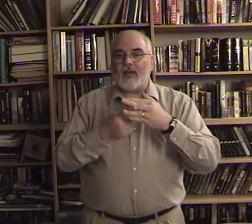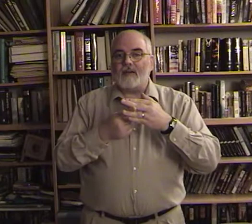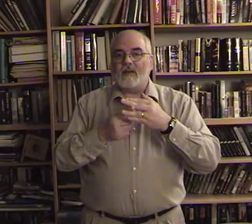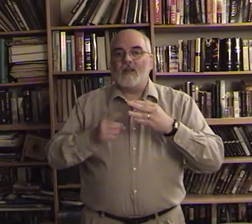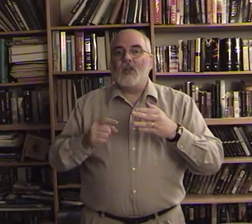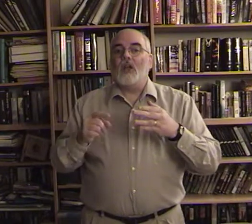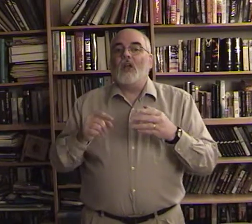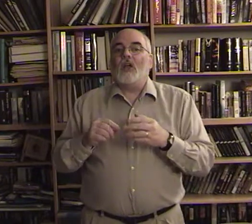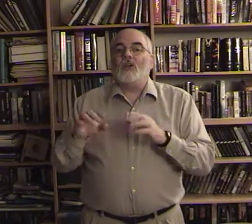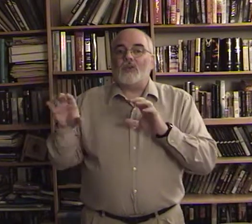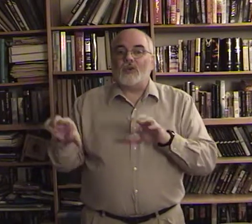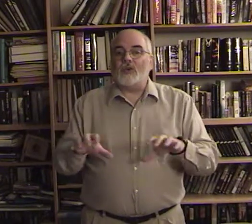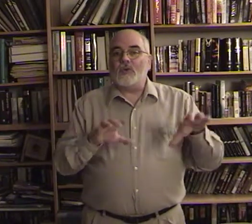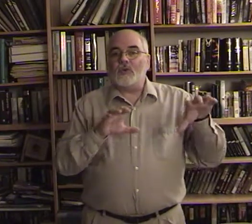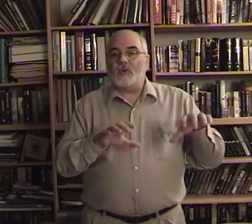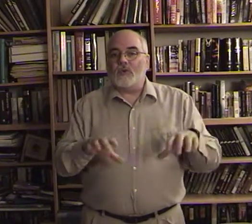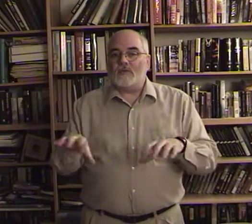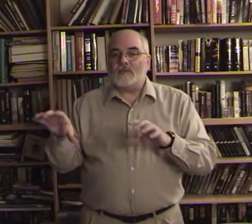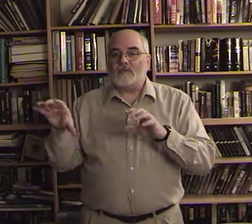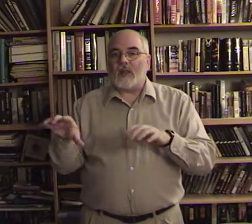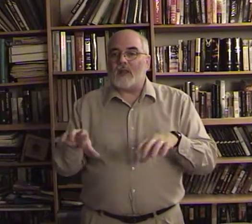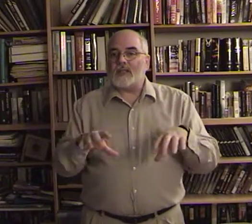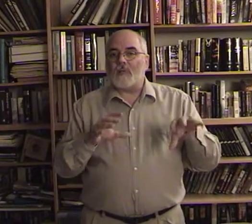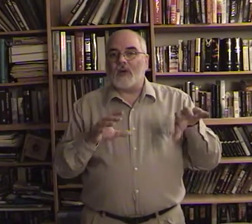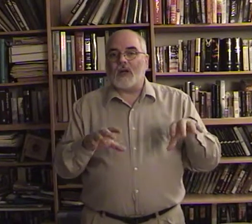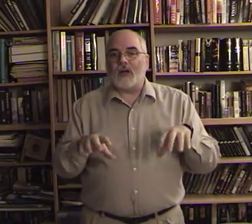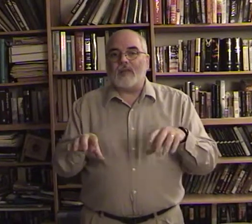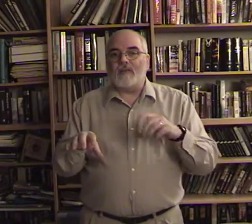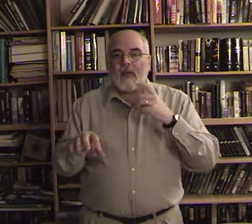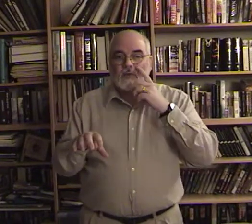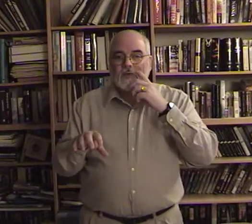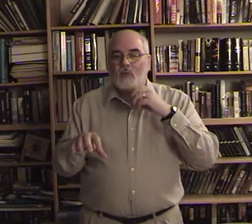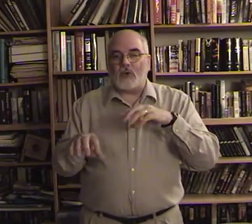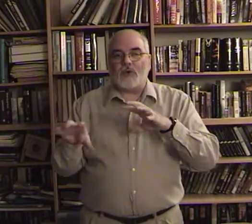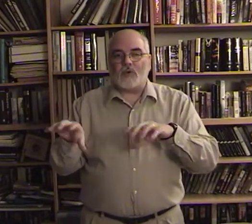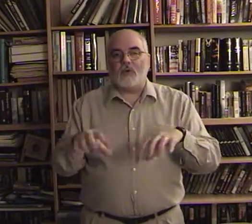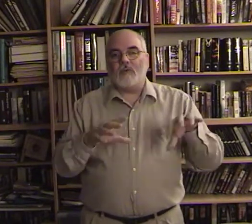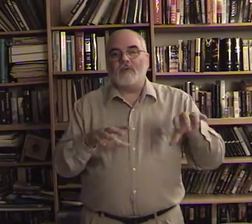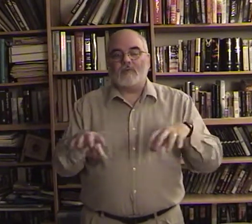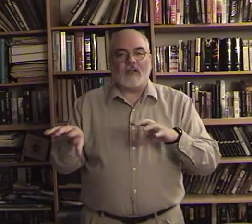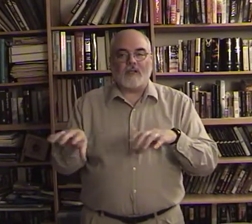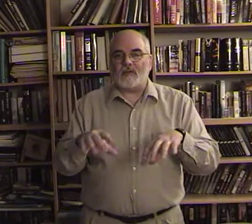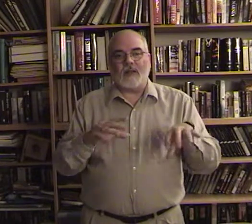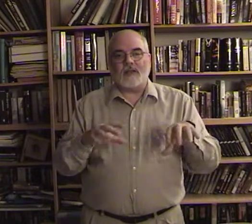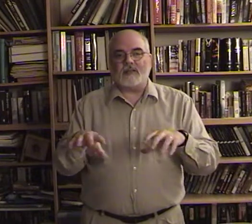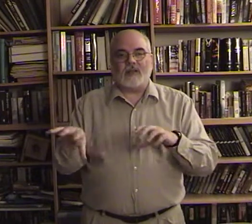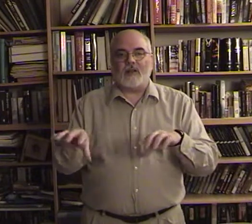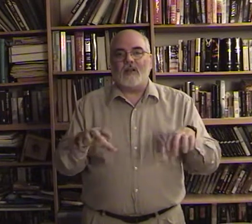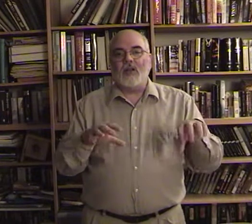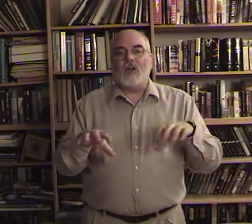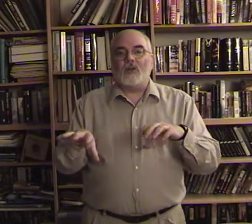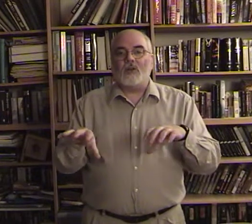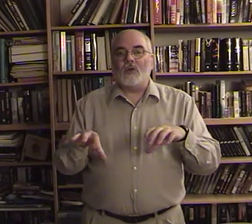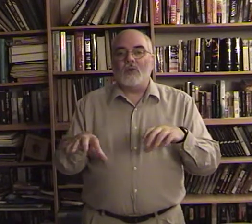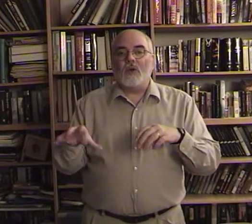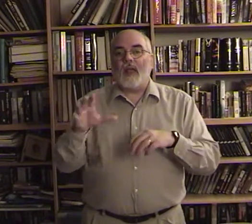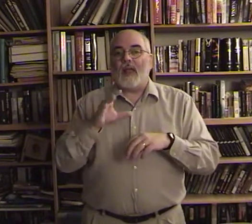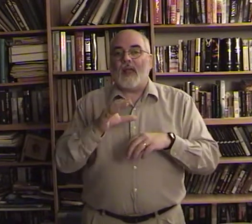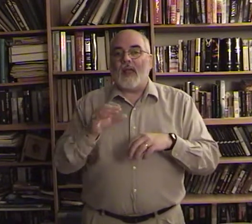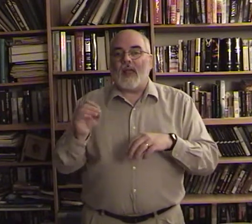to do now this time we're going to leave out the word to because it's not necessary do and